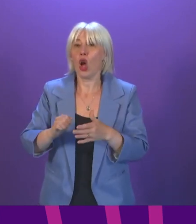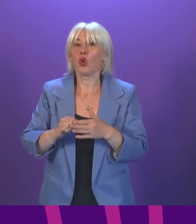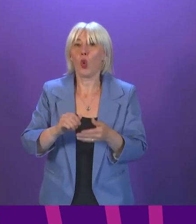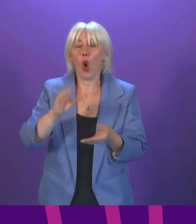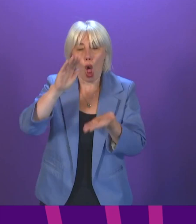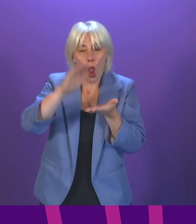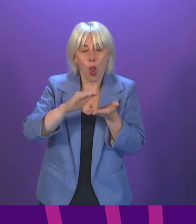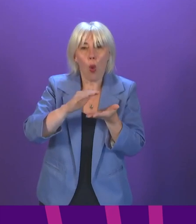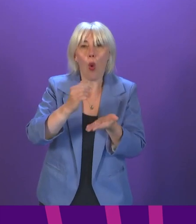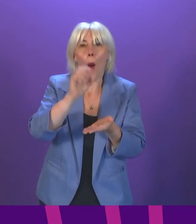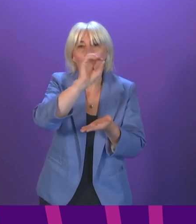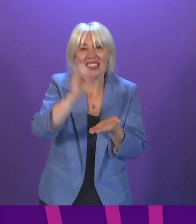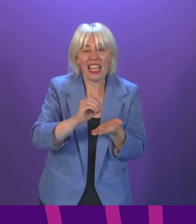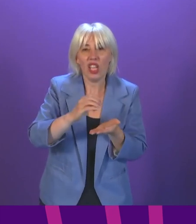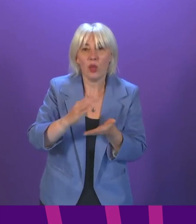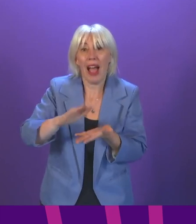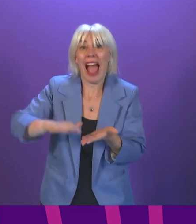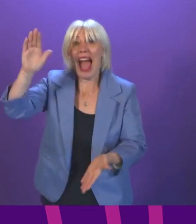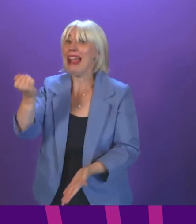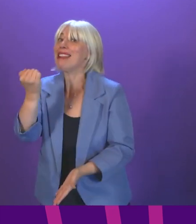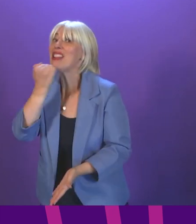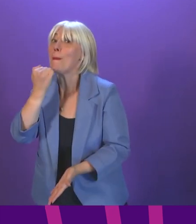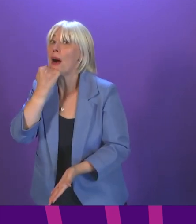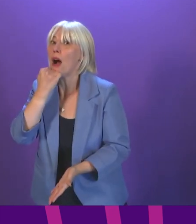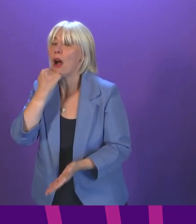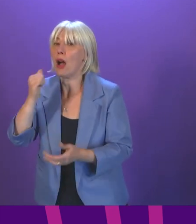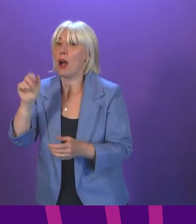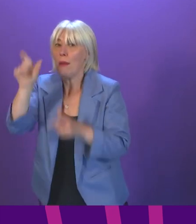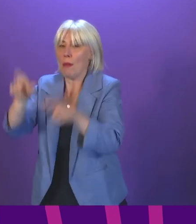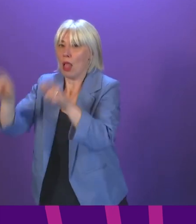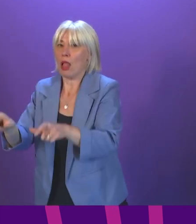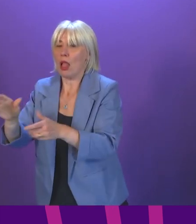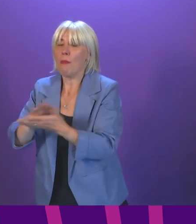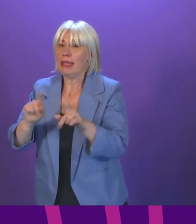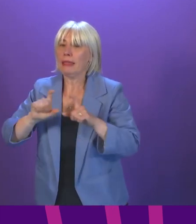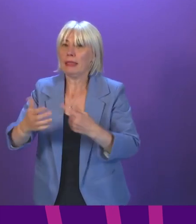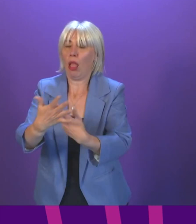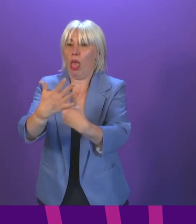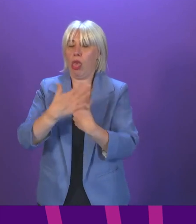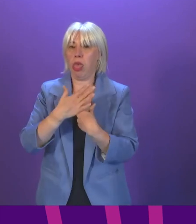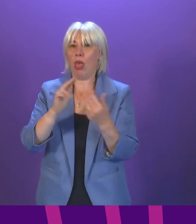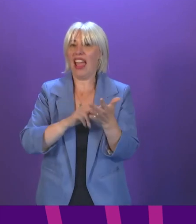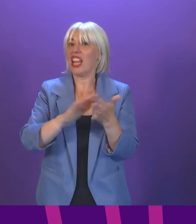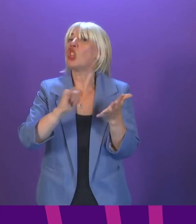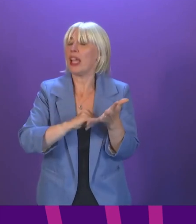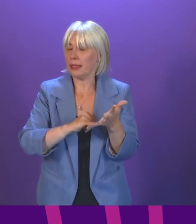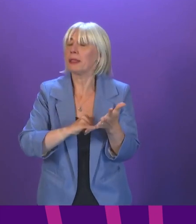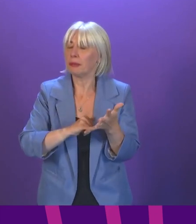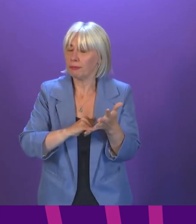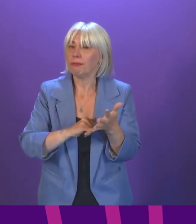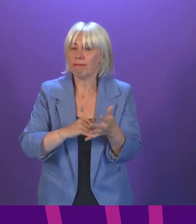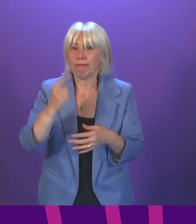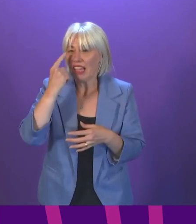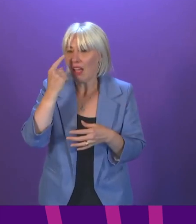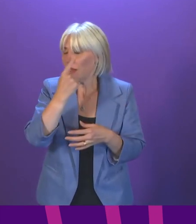cases will indeed already is put intense pressure on the National Health Service. And we can see the evidence of that very clearly